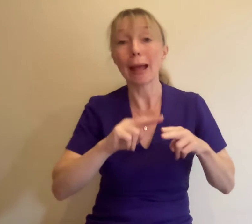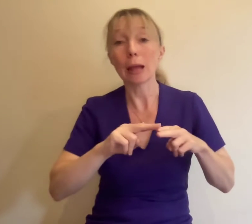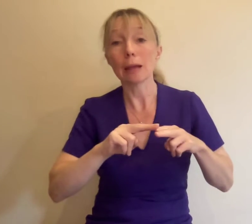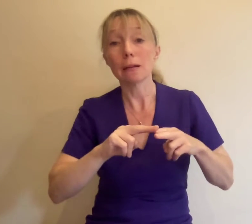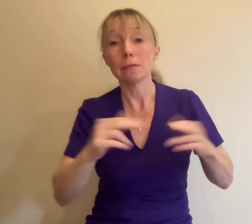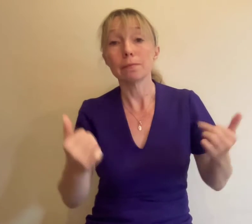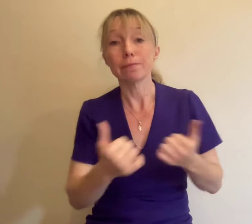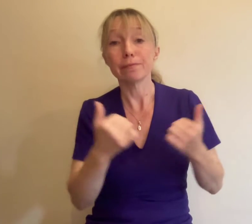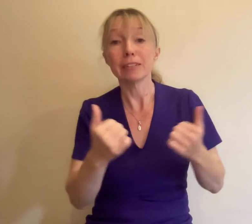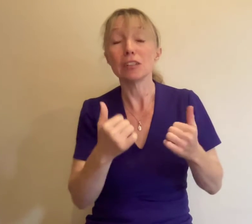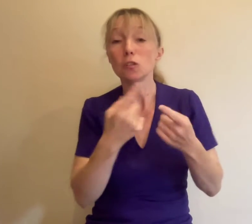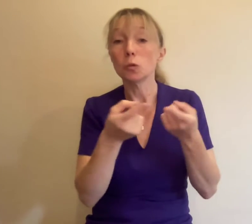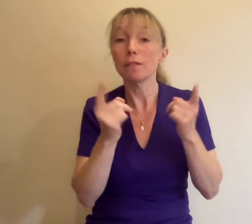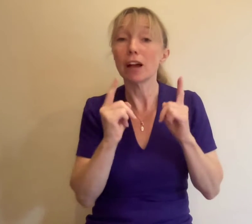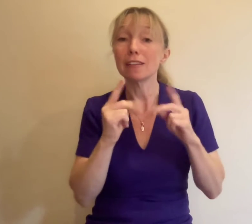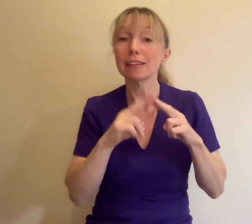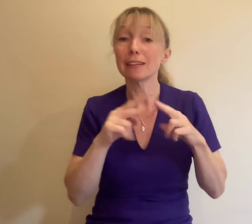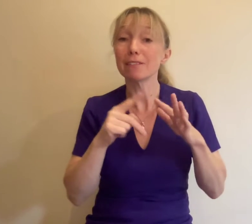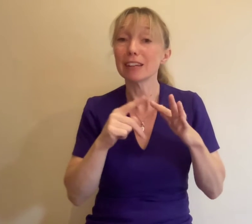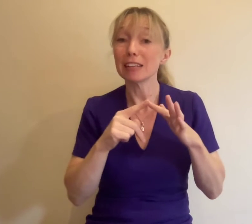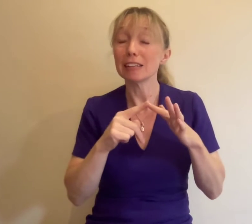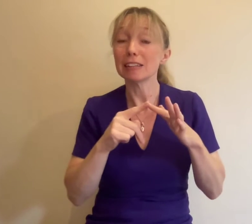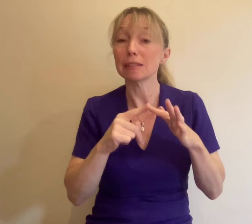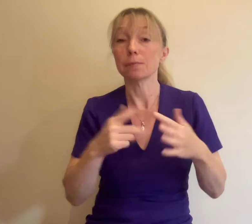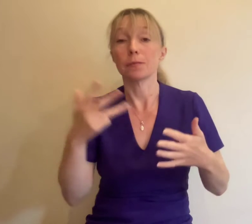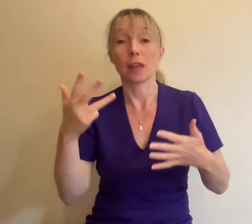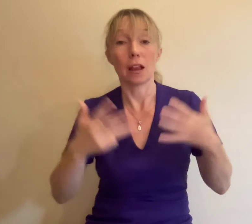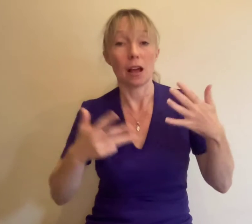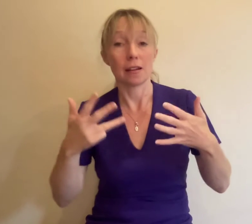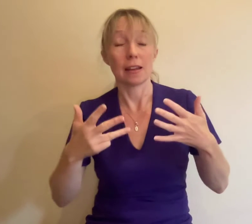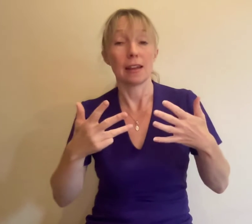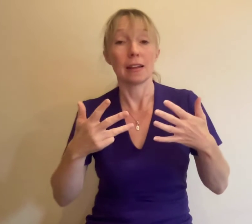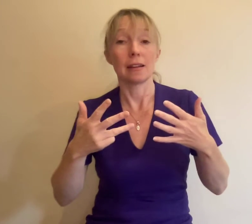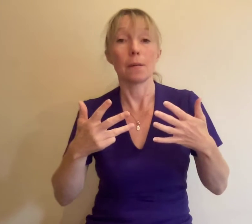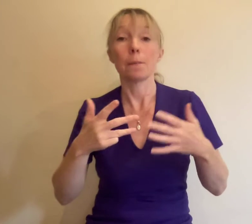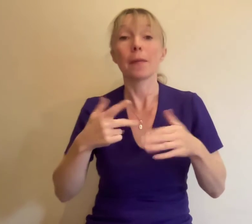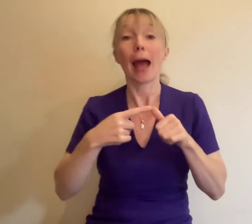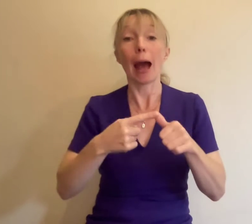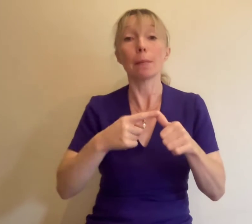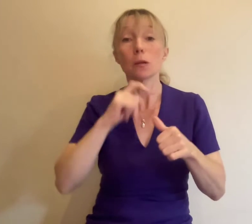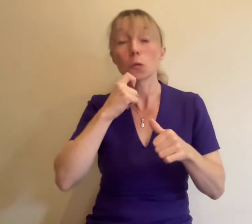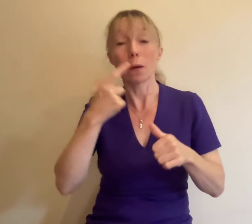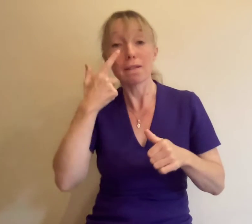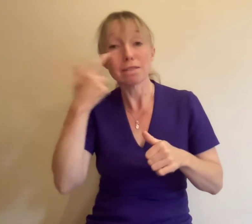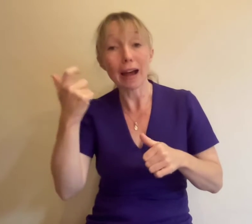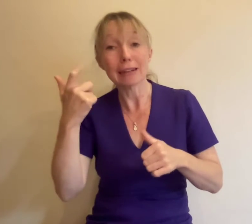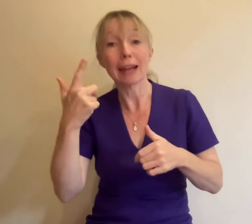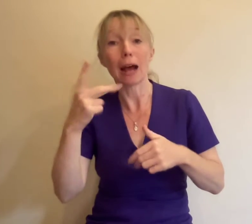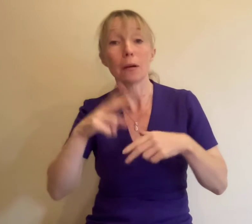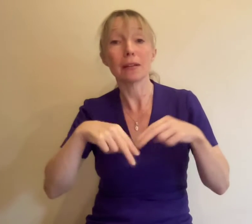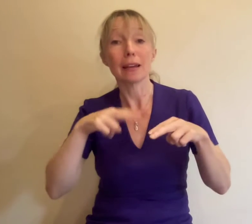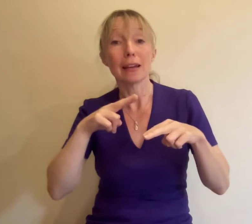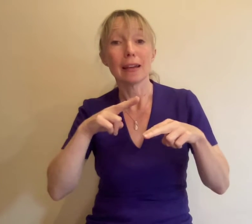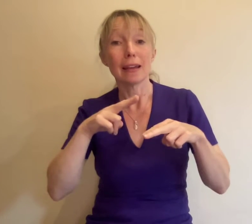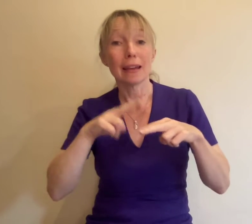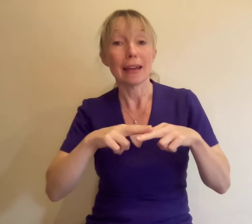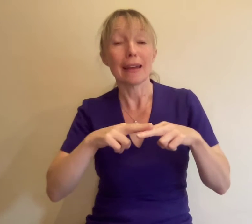fees 19. Entrants will hear the outcome of their submission if it is and if it has made the long list by